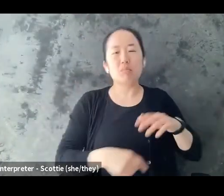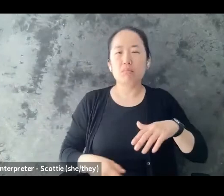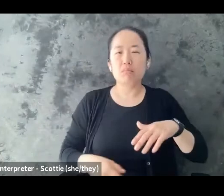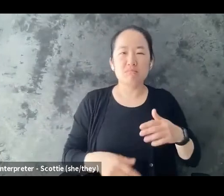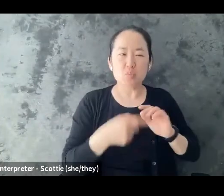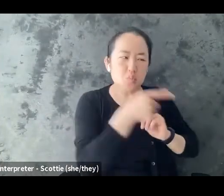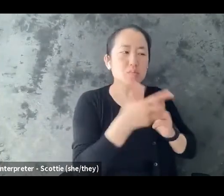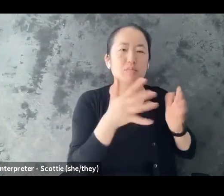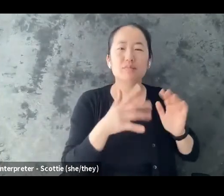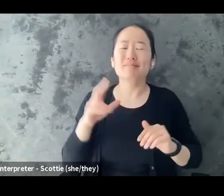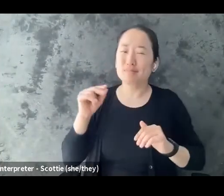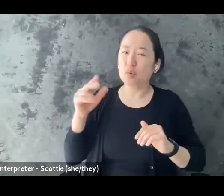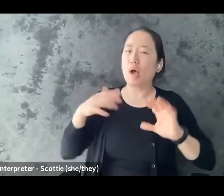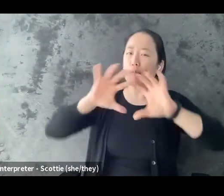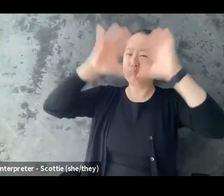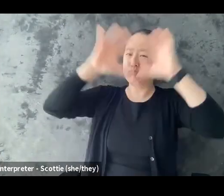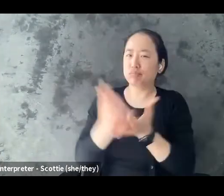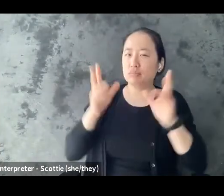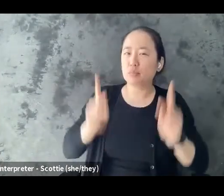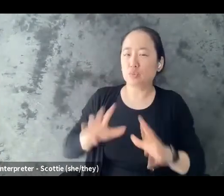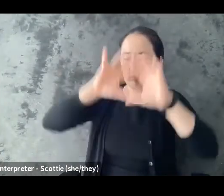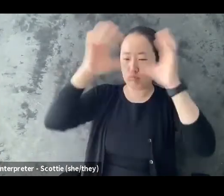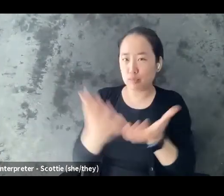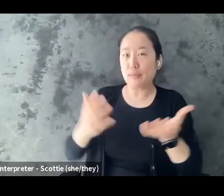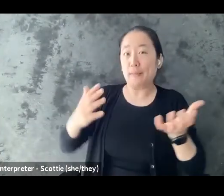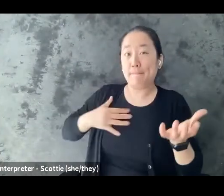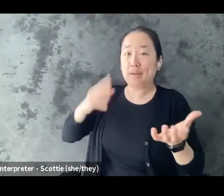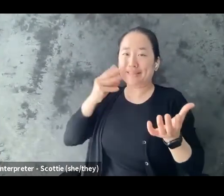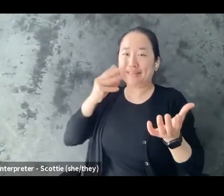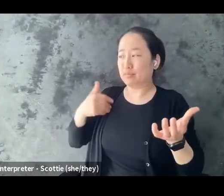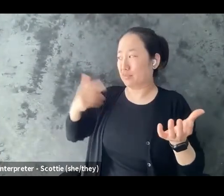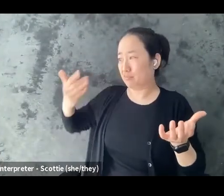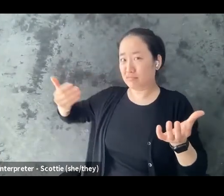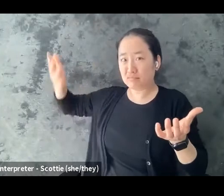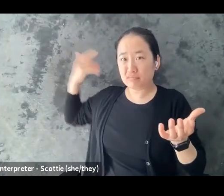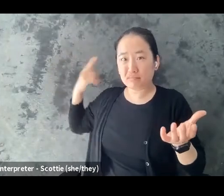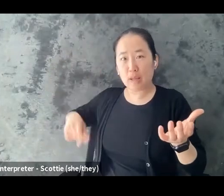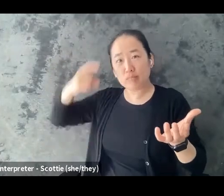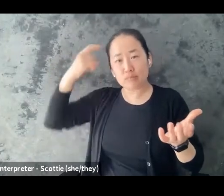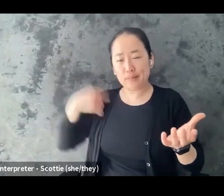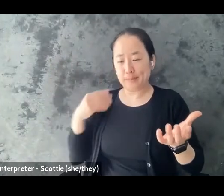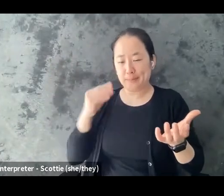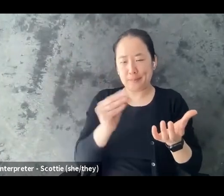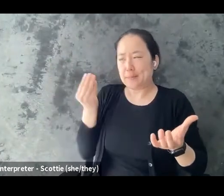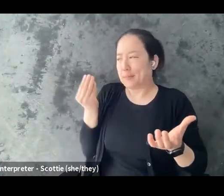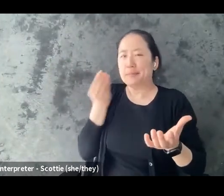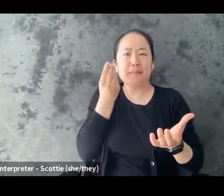other experiences and i think that might be something that's important to assess and even assessing if you feel like